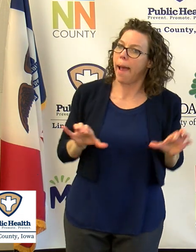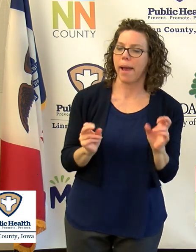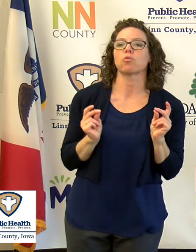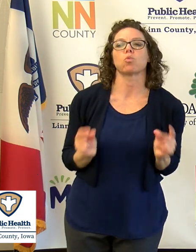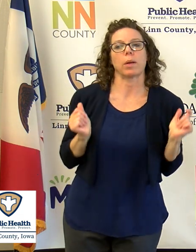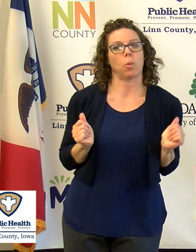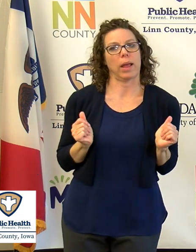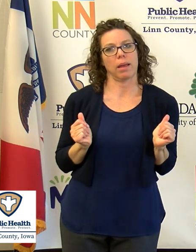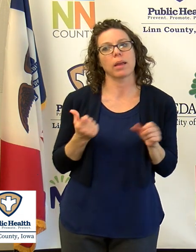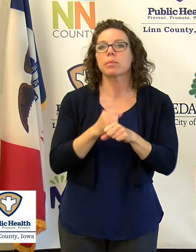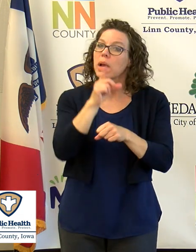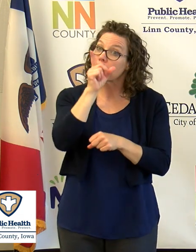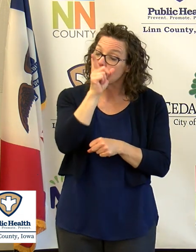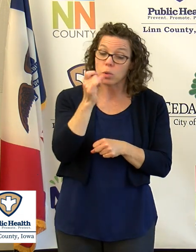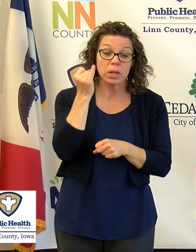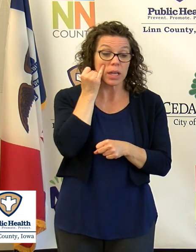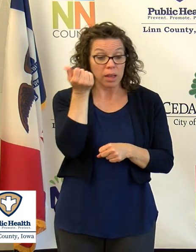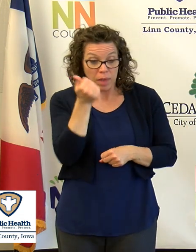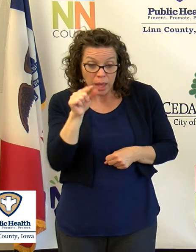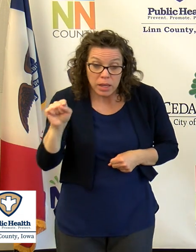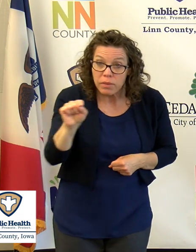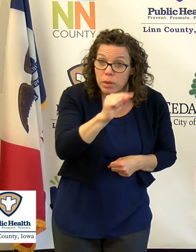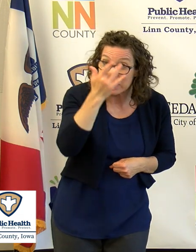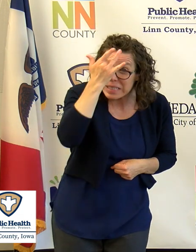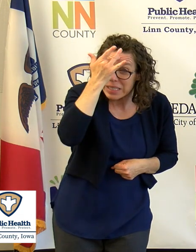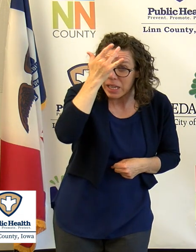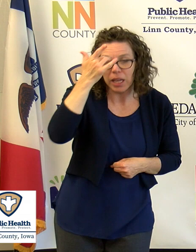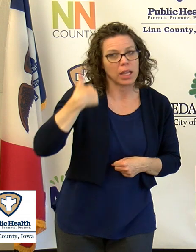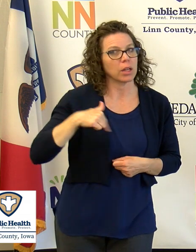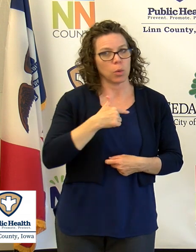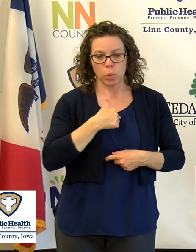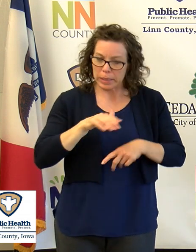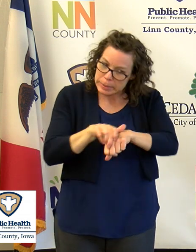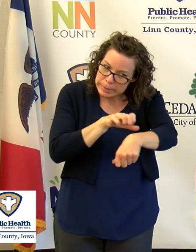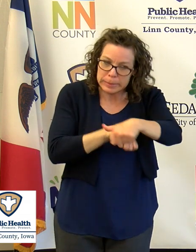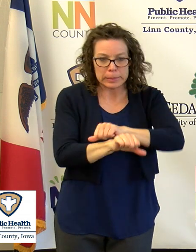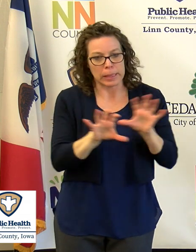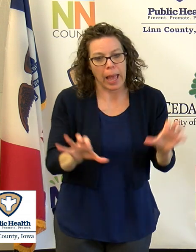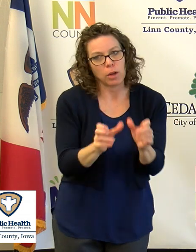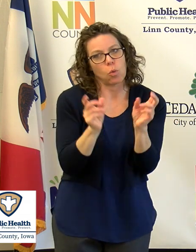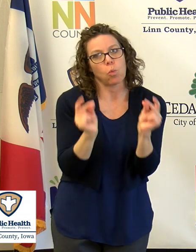possible so that we can help to reduce the burden of infection within that facility.